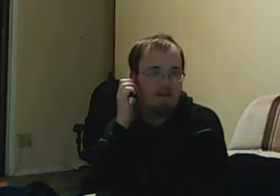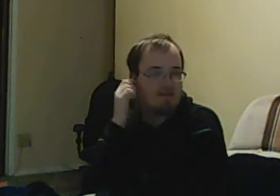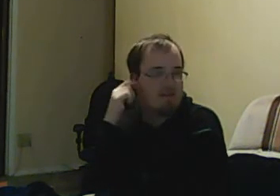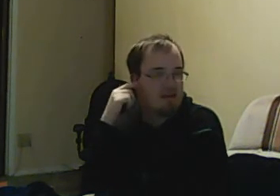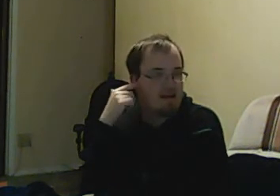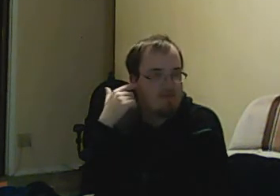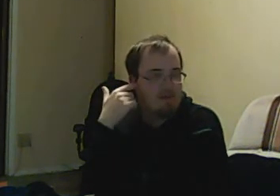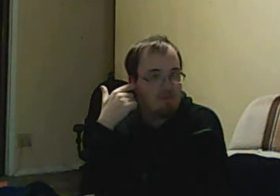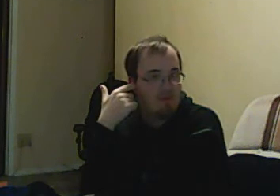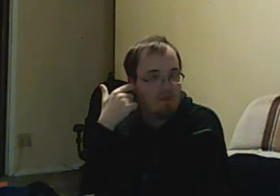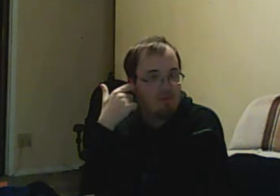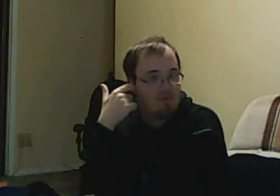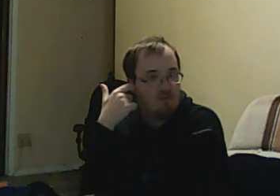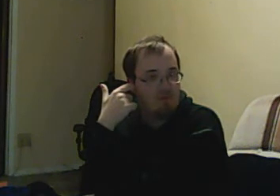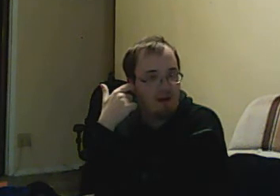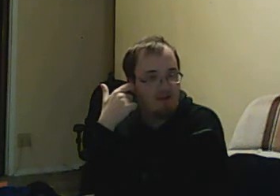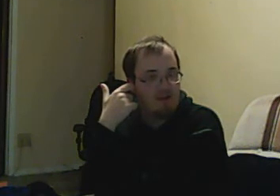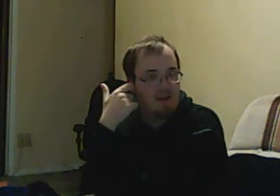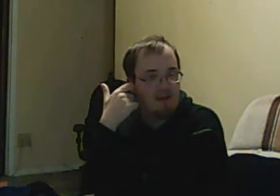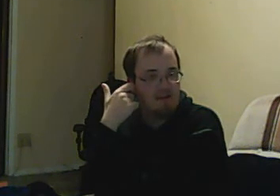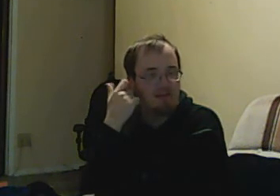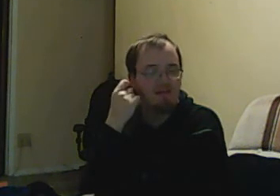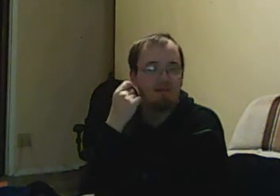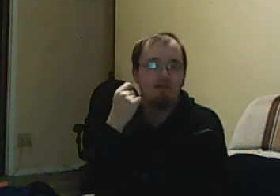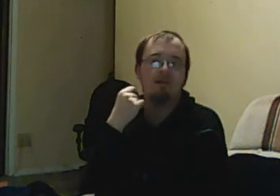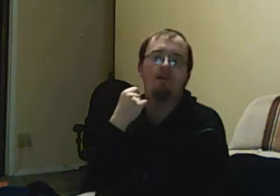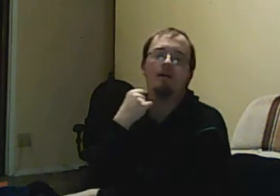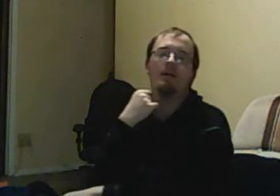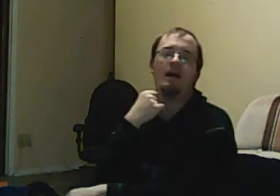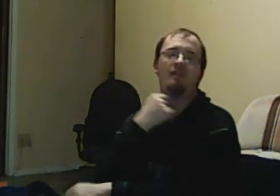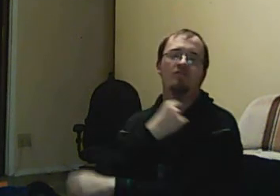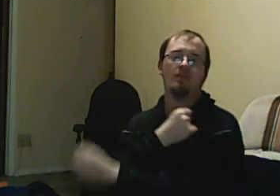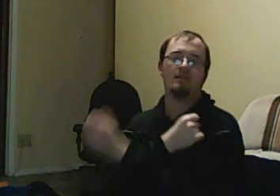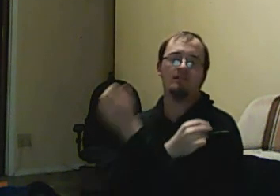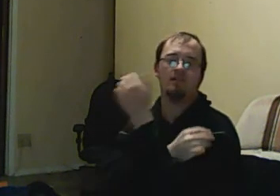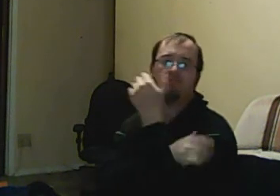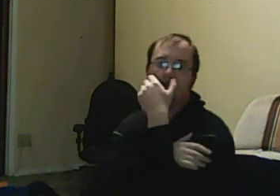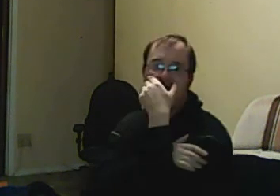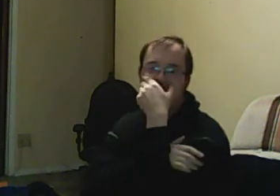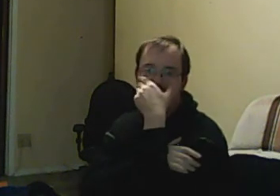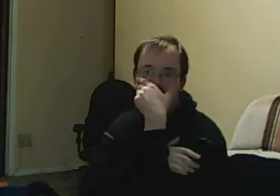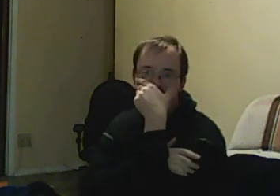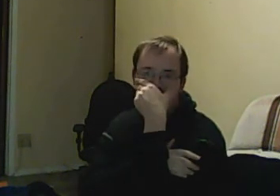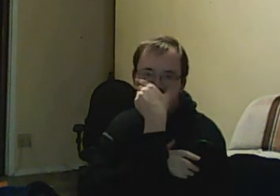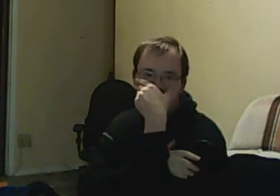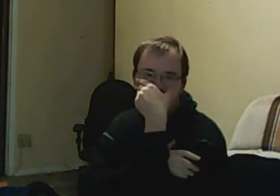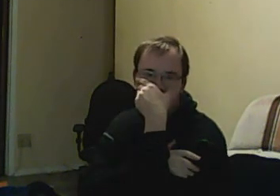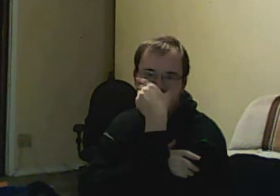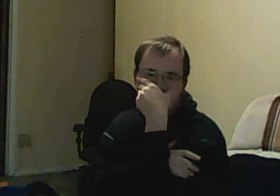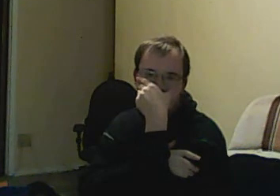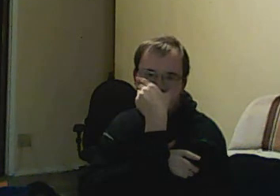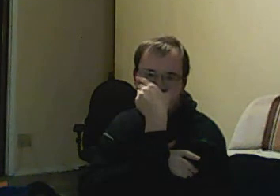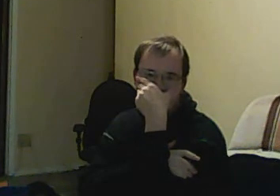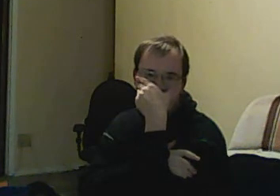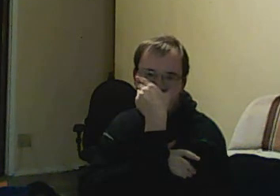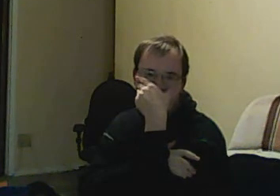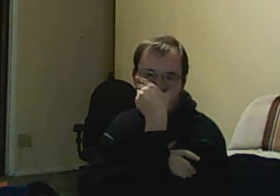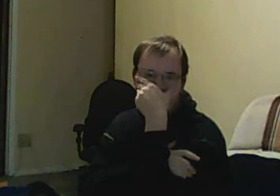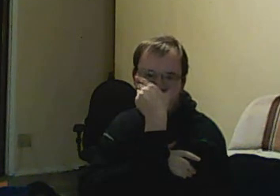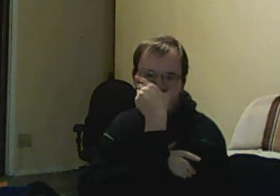violence is not acceptable. Two wrongs cannot accurate. And then Stefan goes that Linda Schuyler, who was co-creator